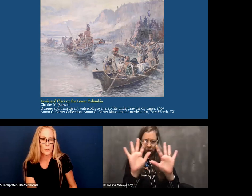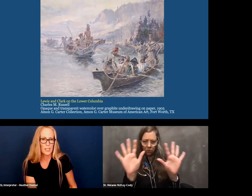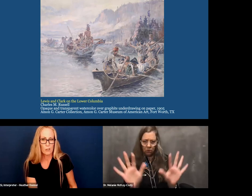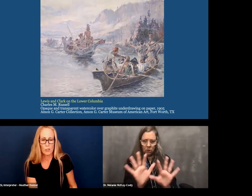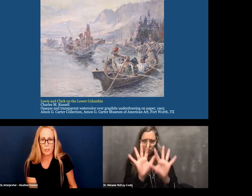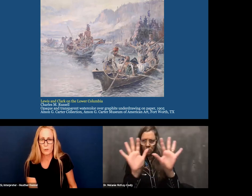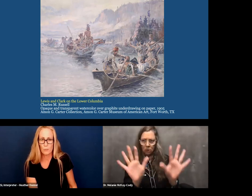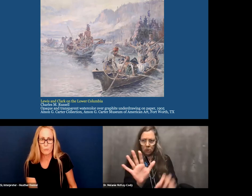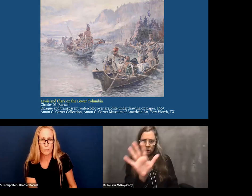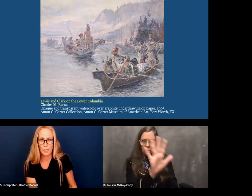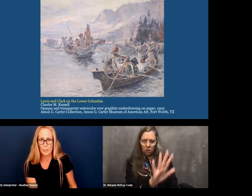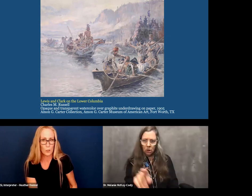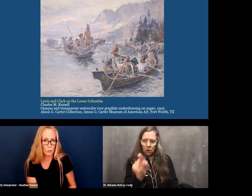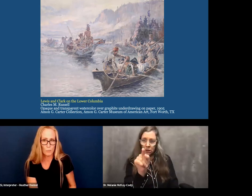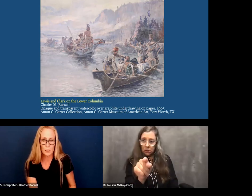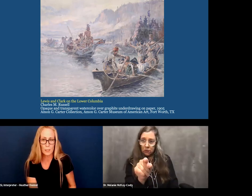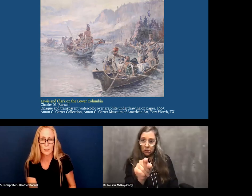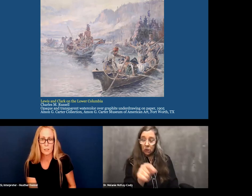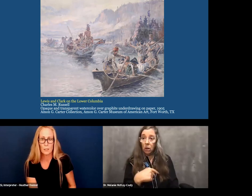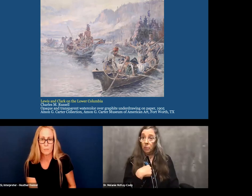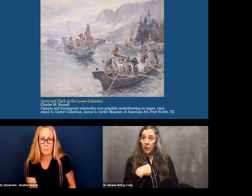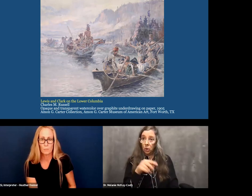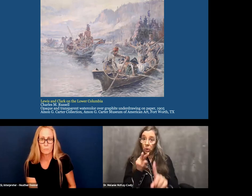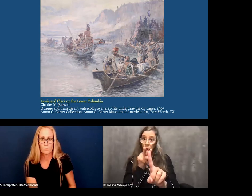there's no discussion, there's movement, no movement.